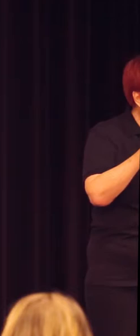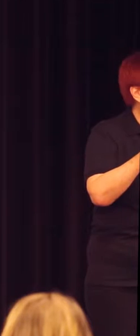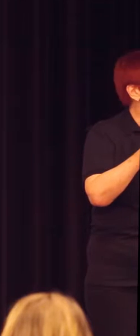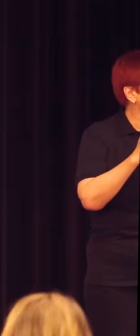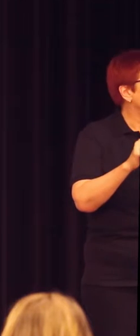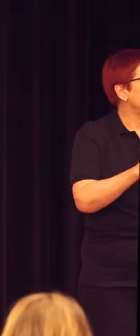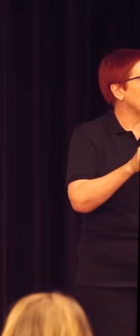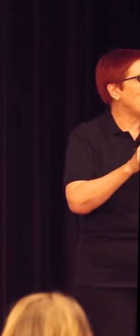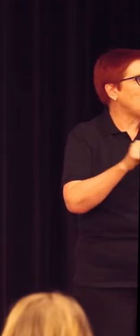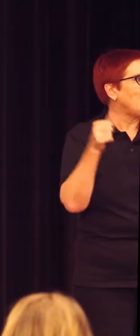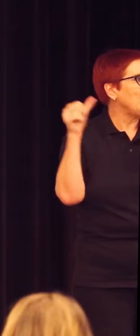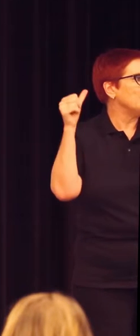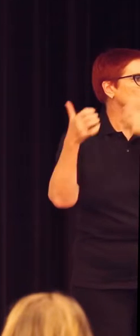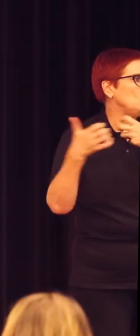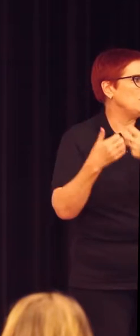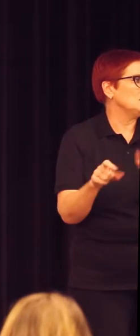make a more efficient university.